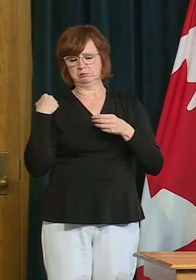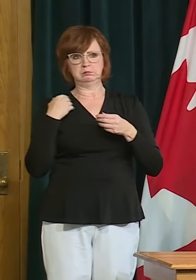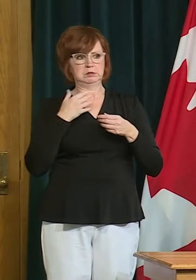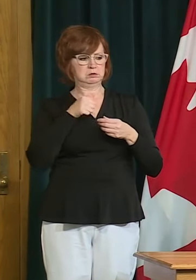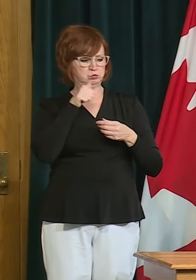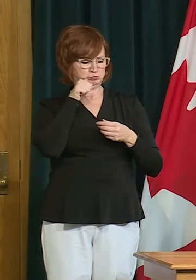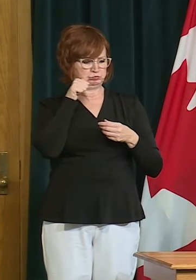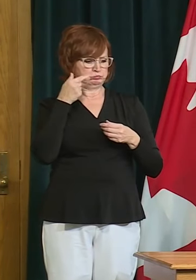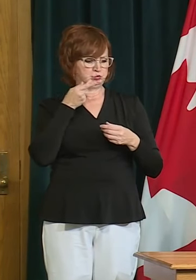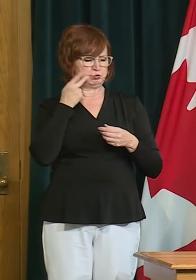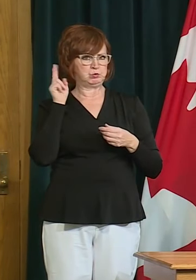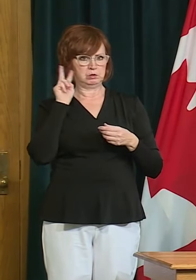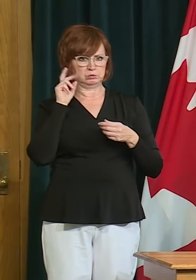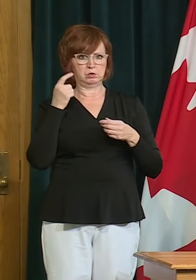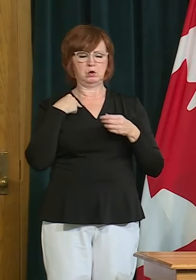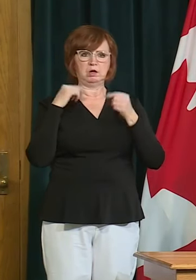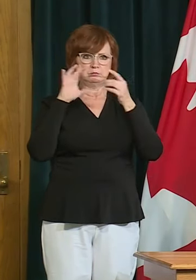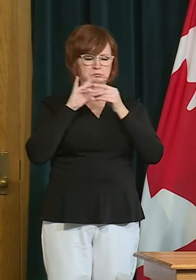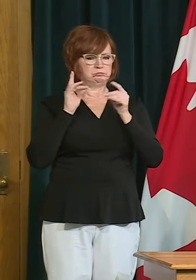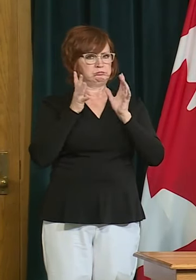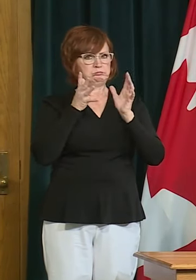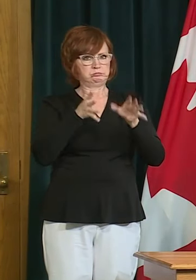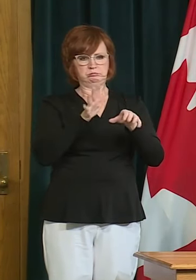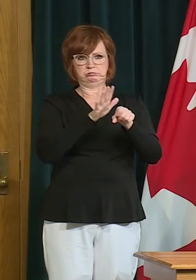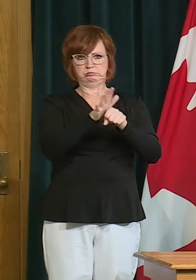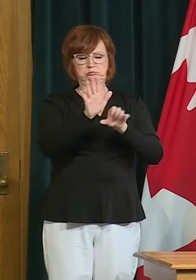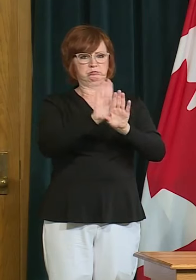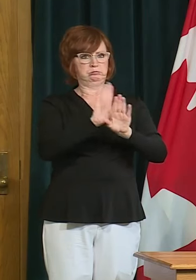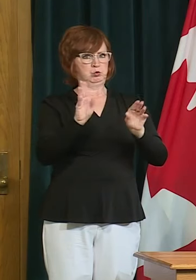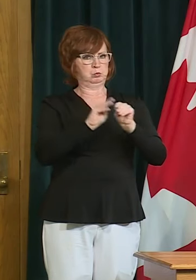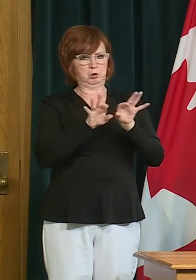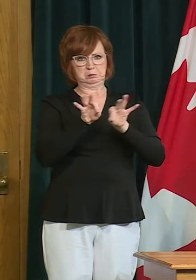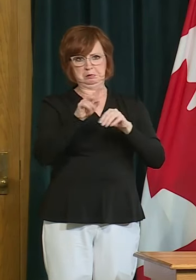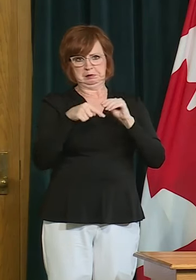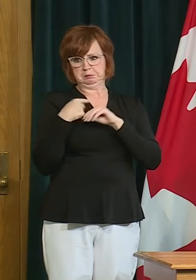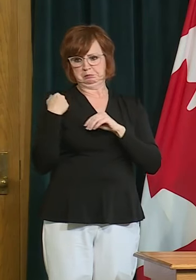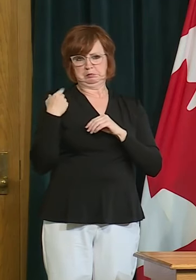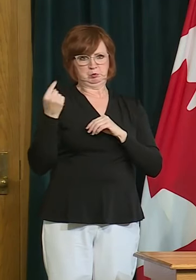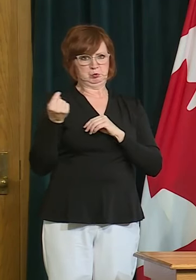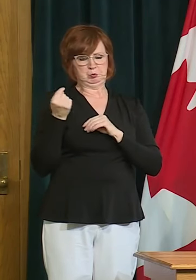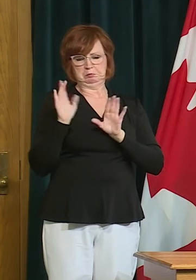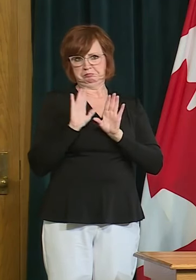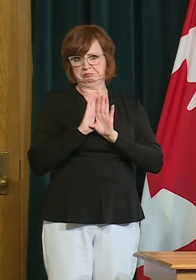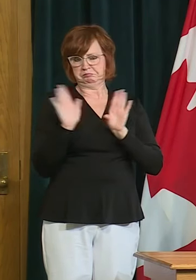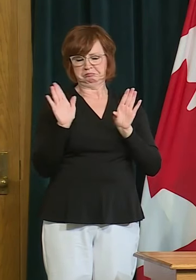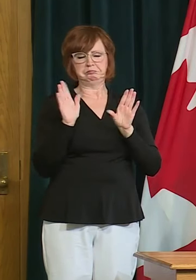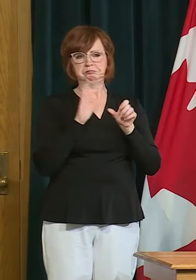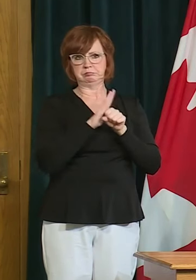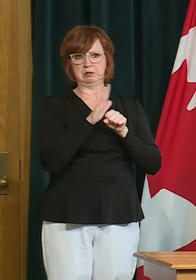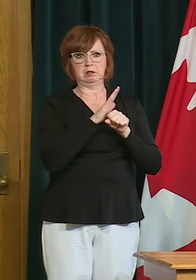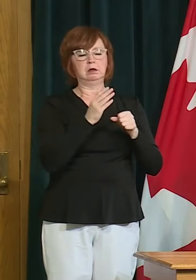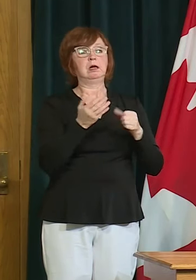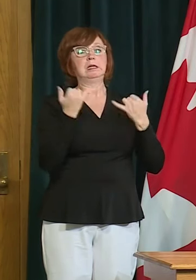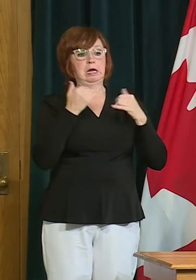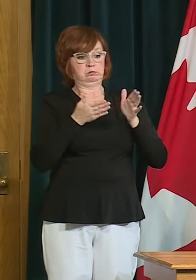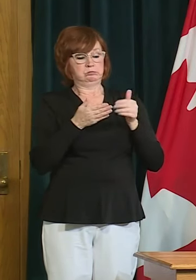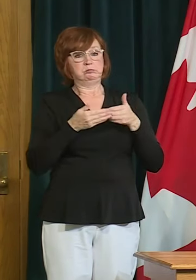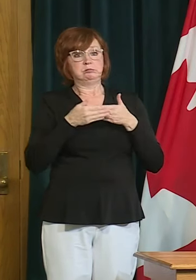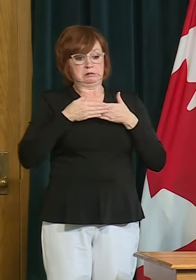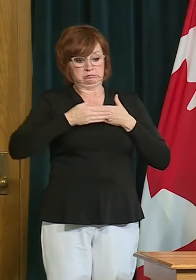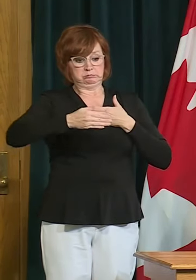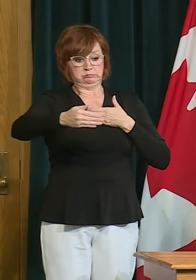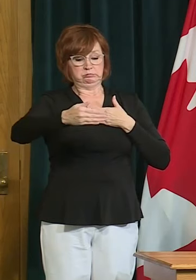i will leave um those um to stand uh for themselves but i i do have concerns about any large gathering